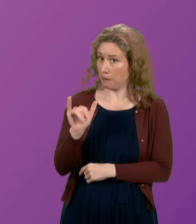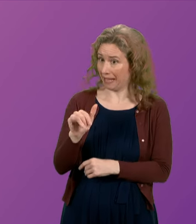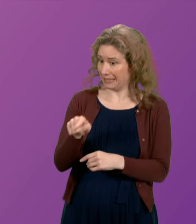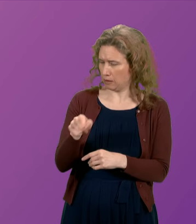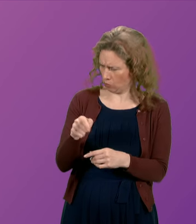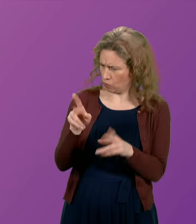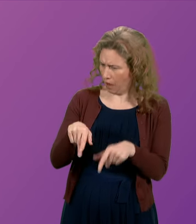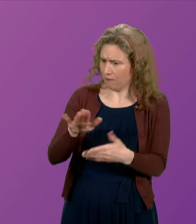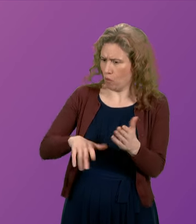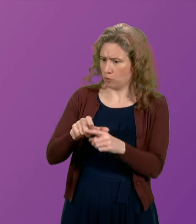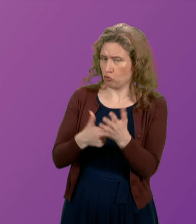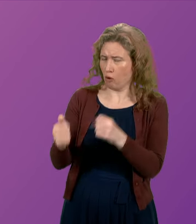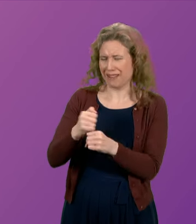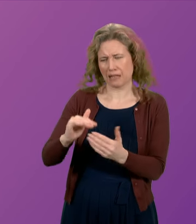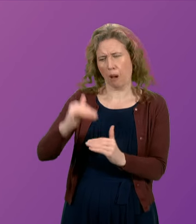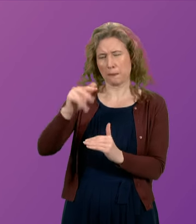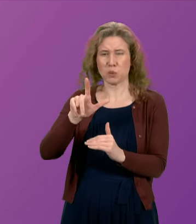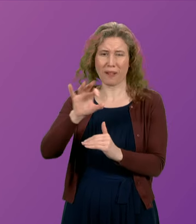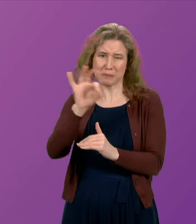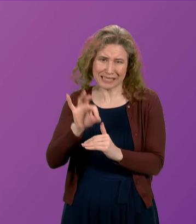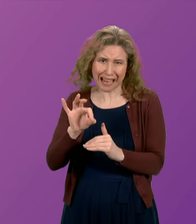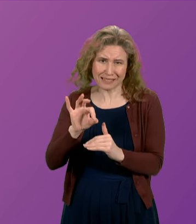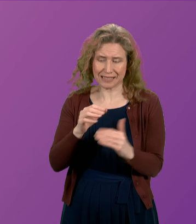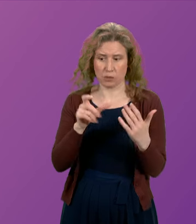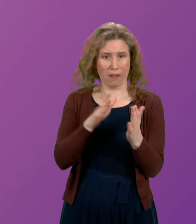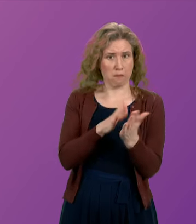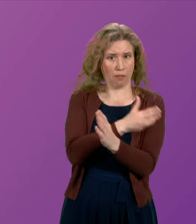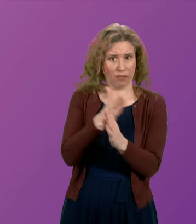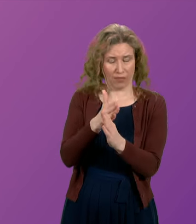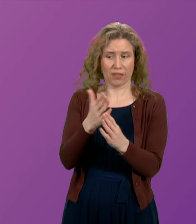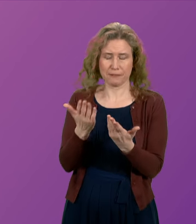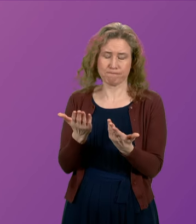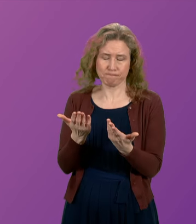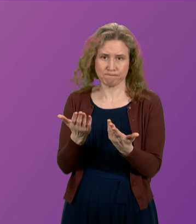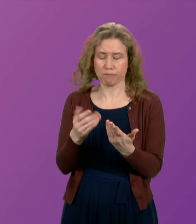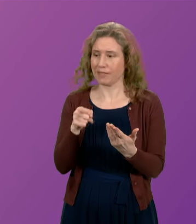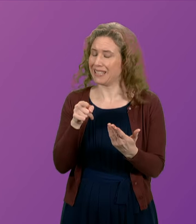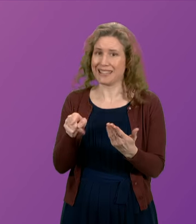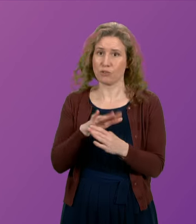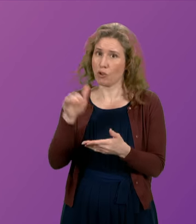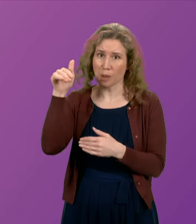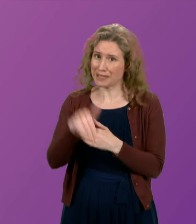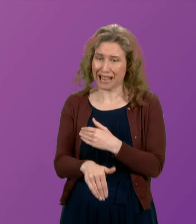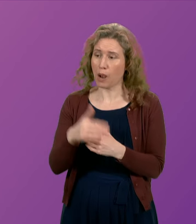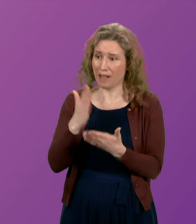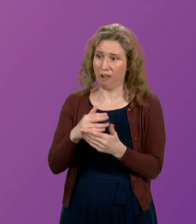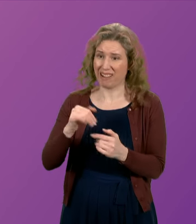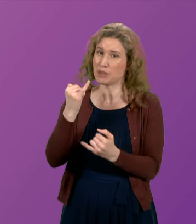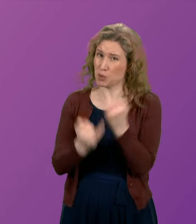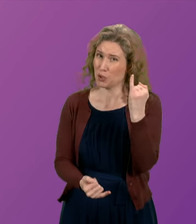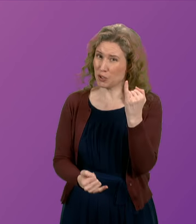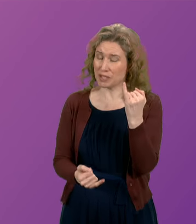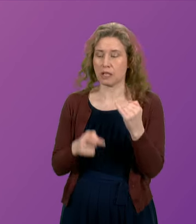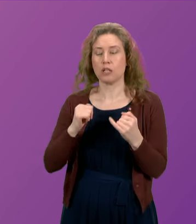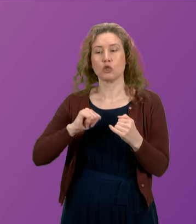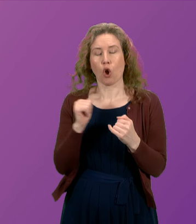up 10% in the 12 months to March 2024 compared to last year. They are not reducing. This is something the Scottish